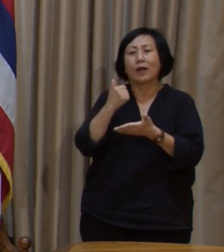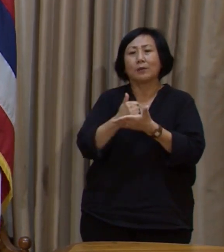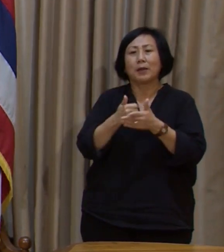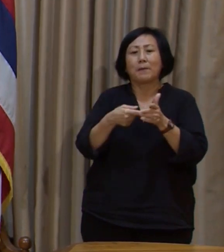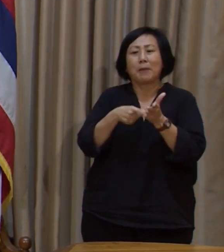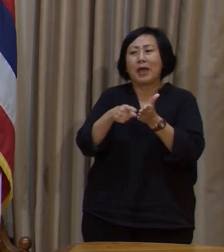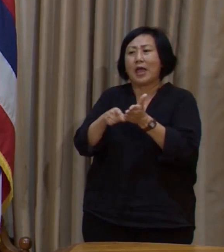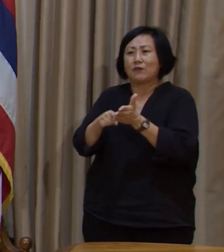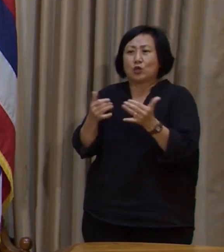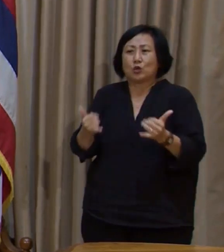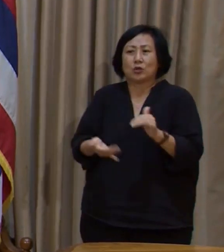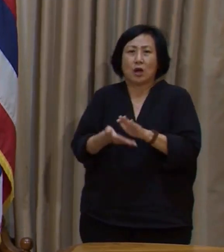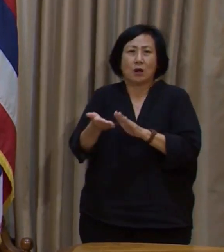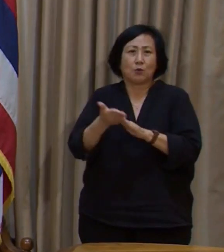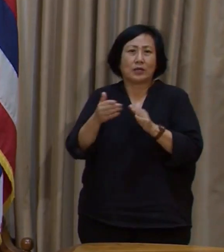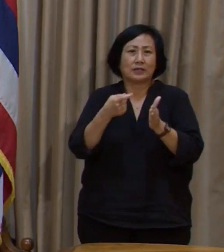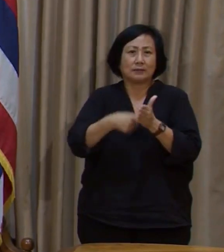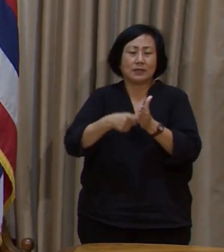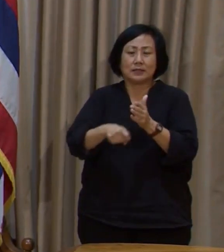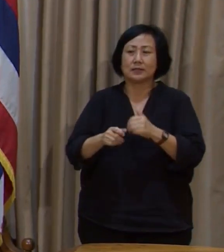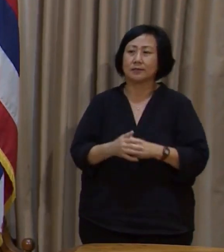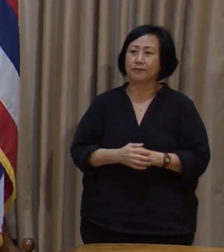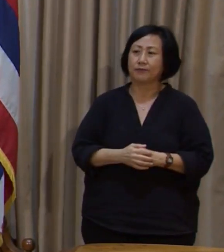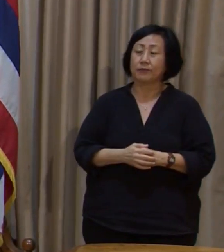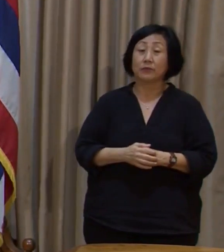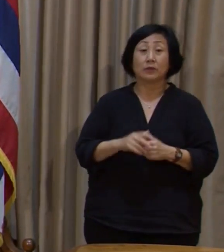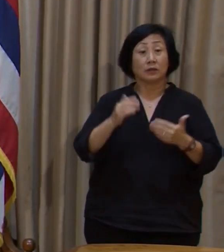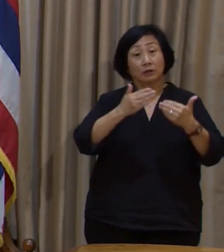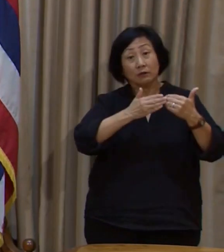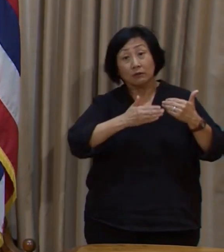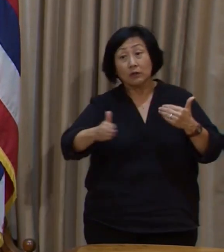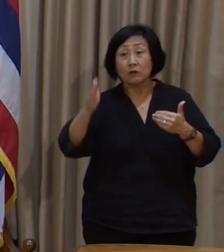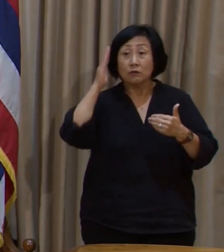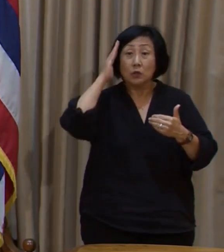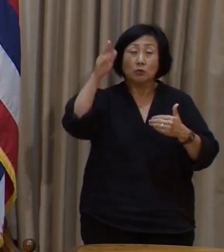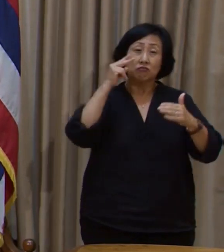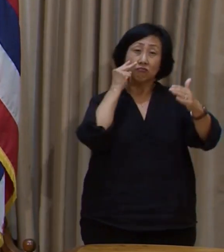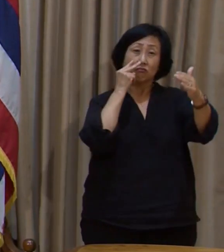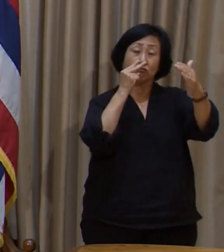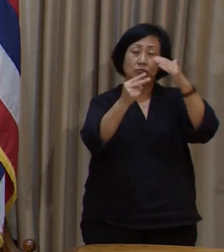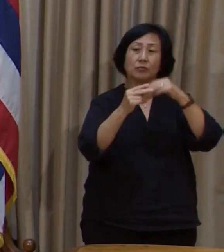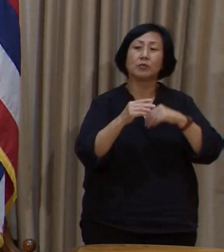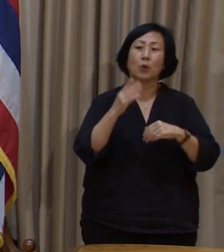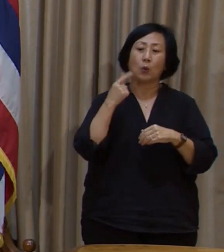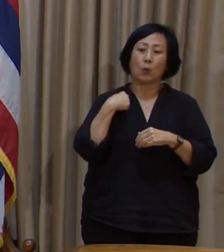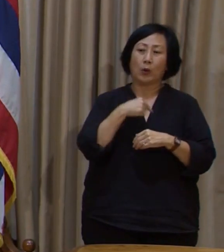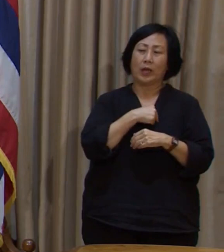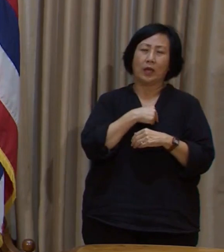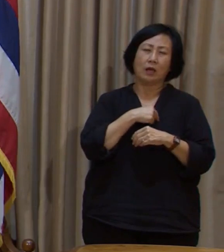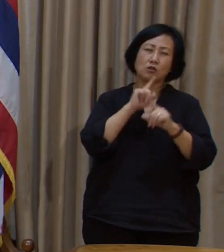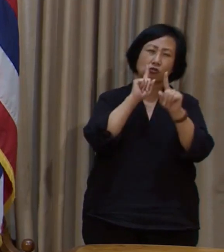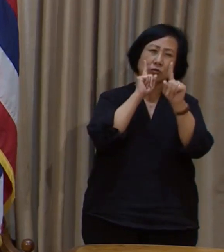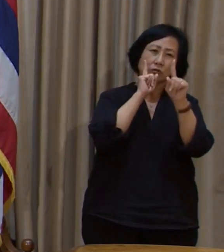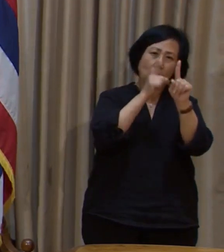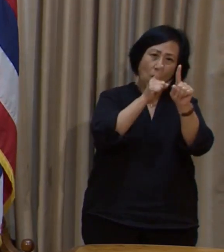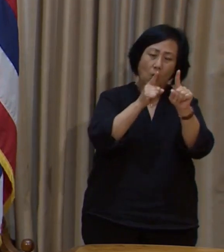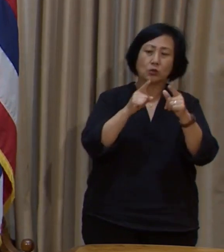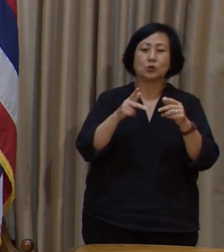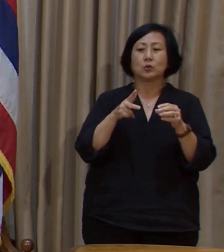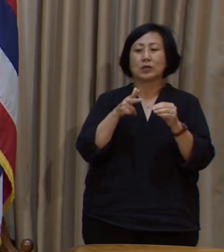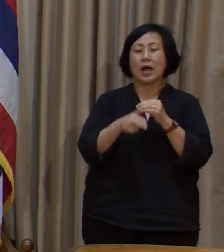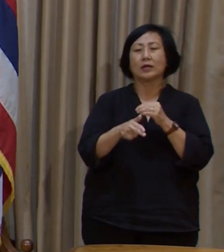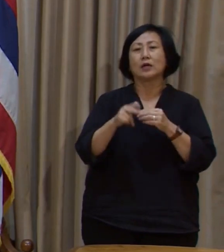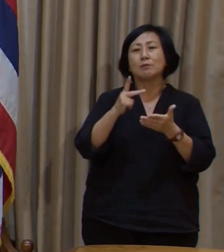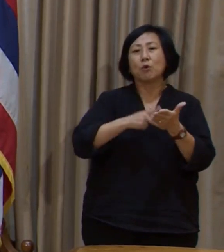current operating expenses. going forward, we are targeting cutting